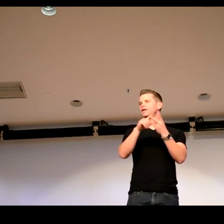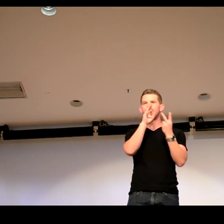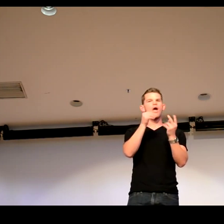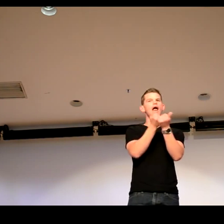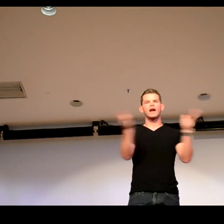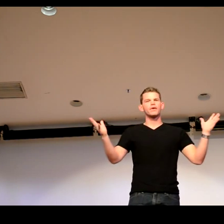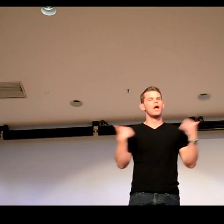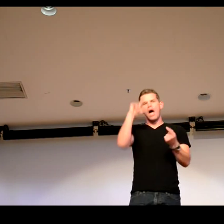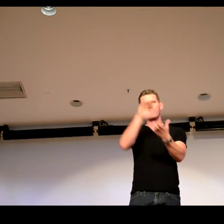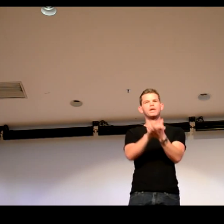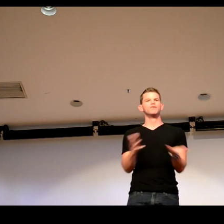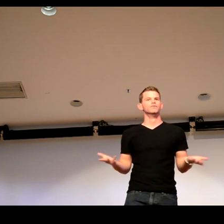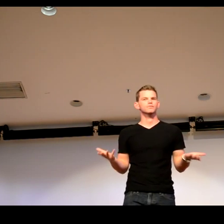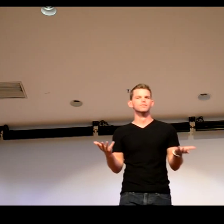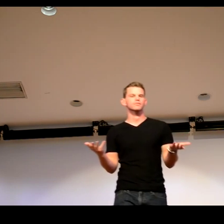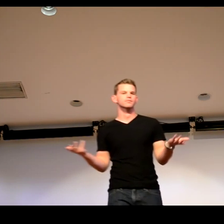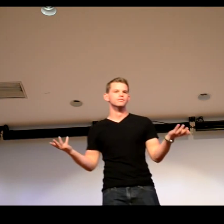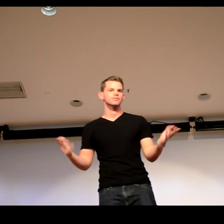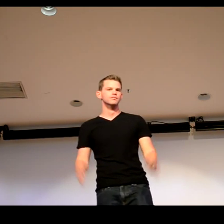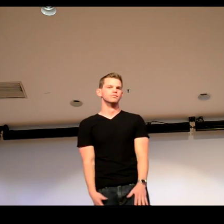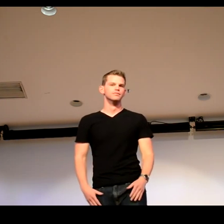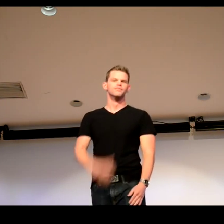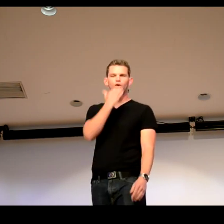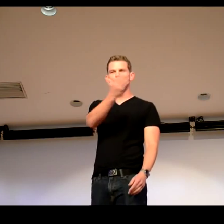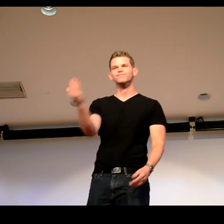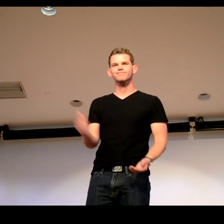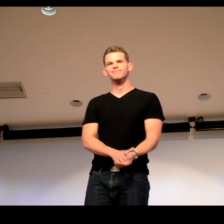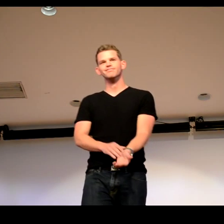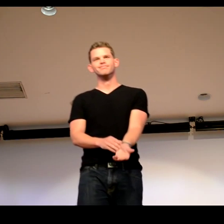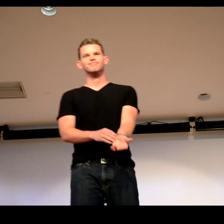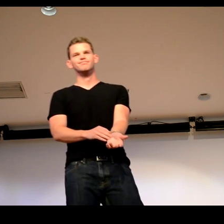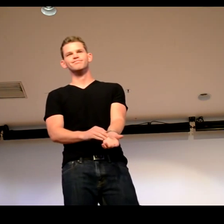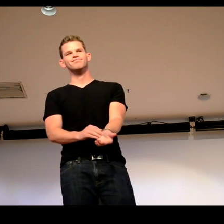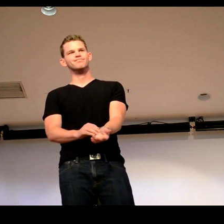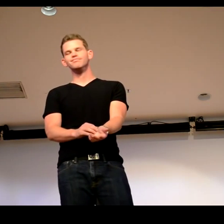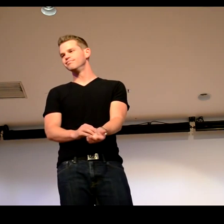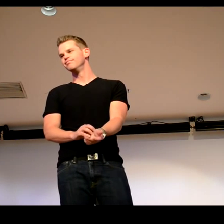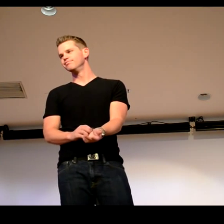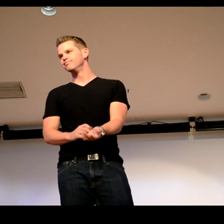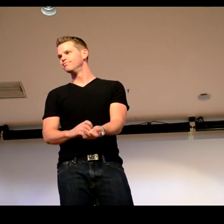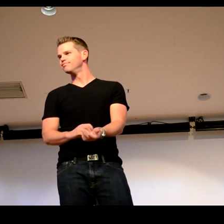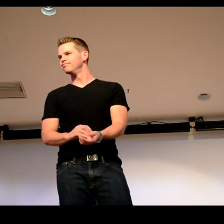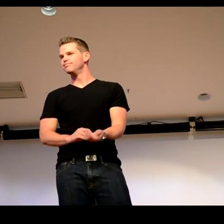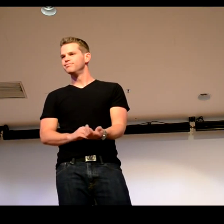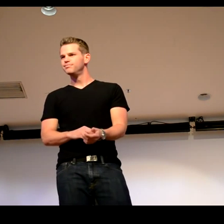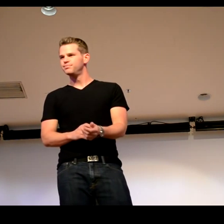Deaf people can do anything at all, I truly believe that. Even speech. So, thanks. I think he can speak.